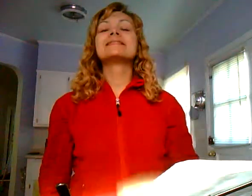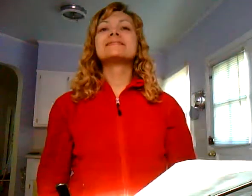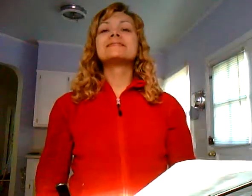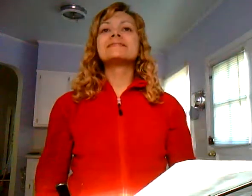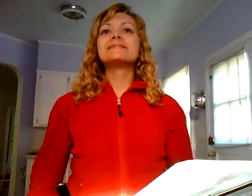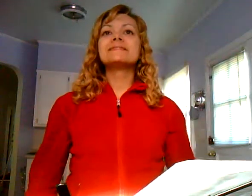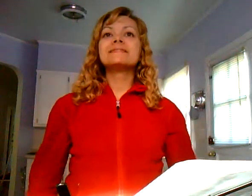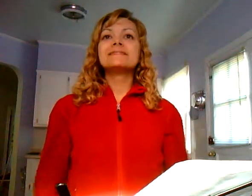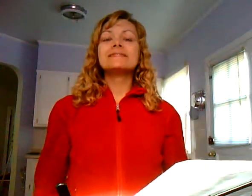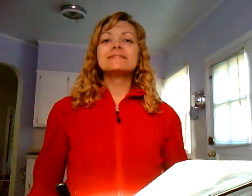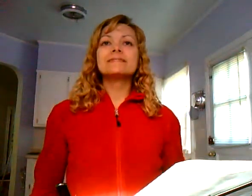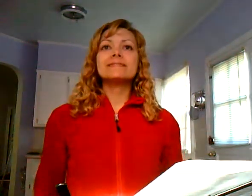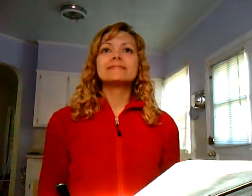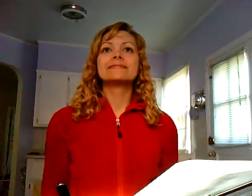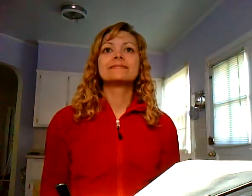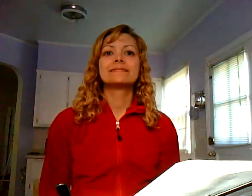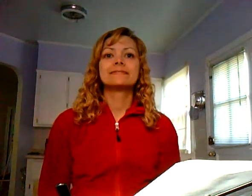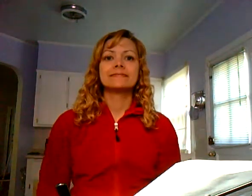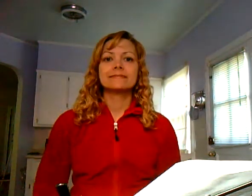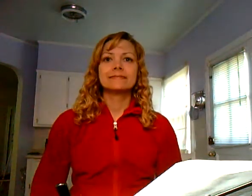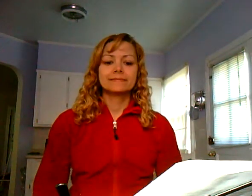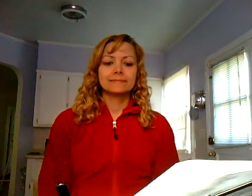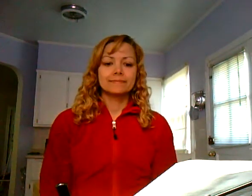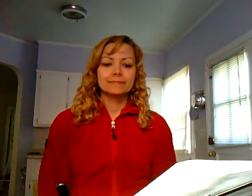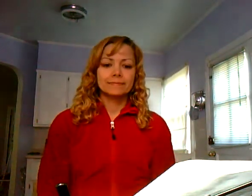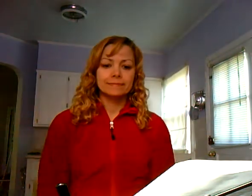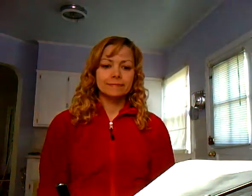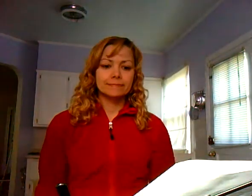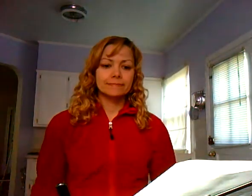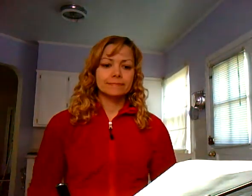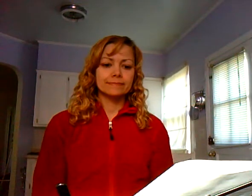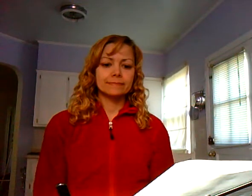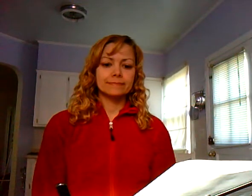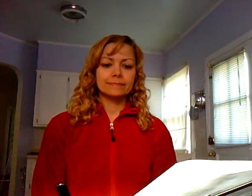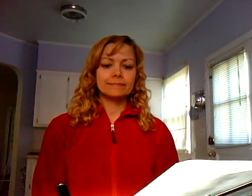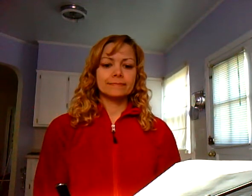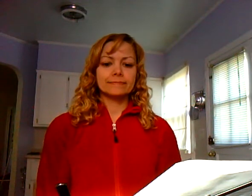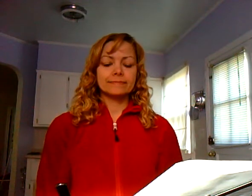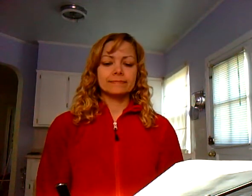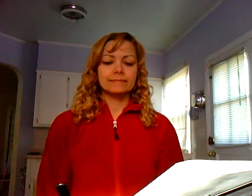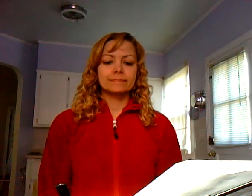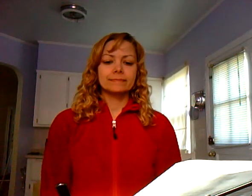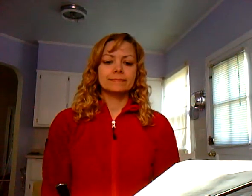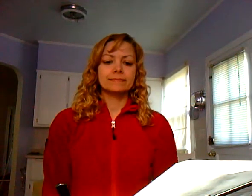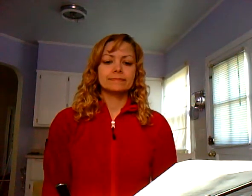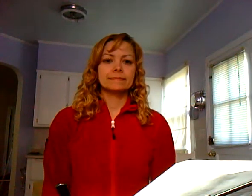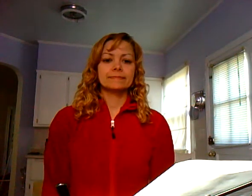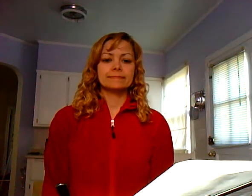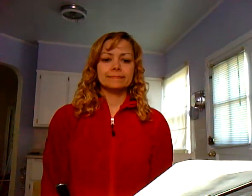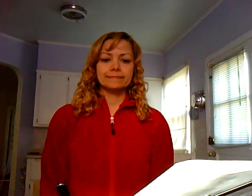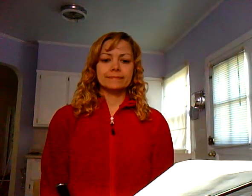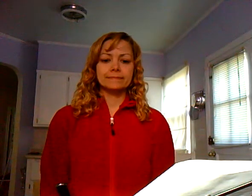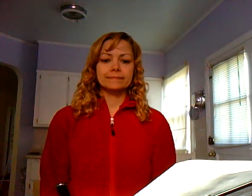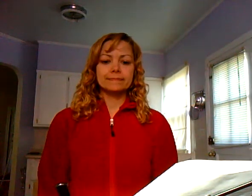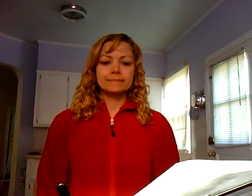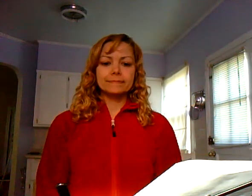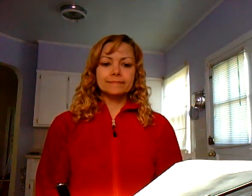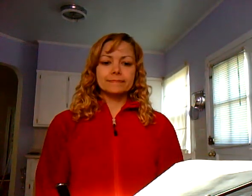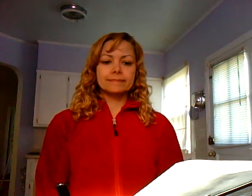It says, He put all things under his feet and gave him his head over all things to the church, which is his